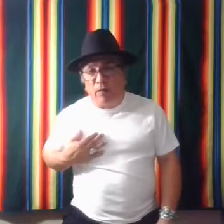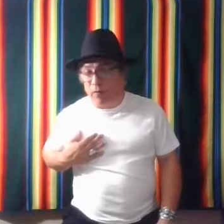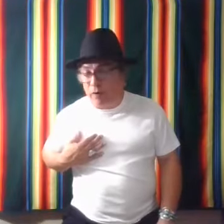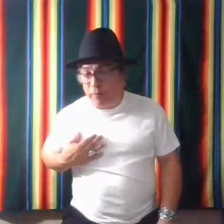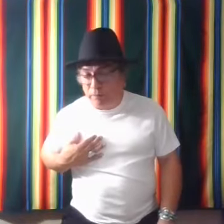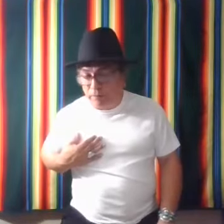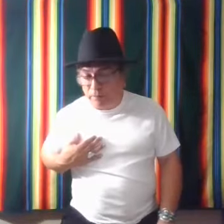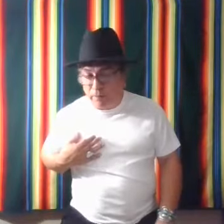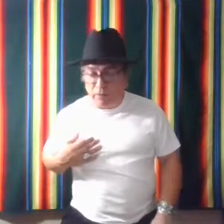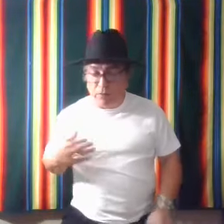her father. So.